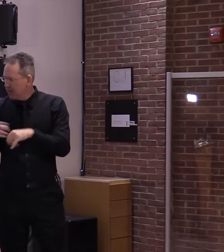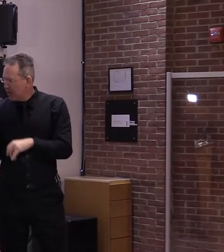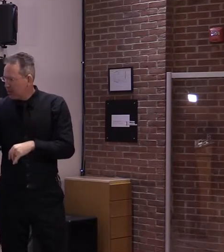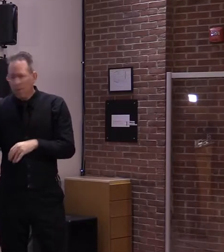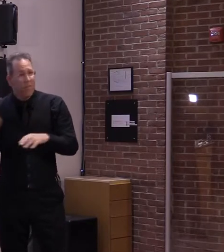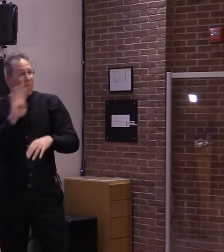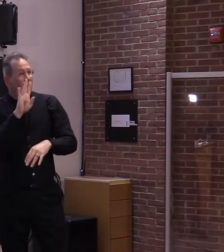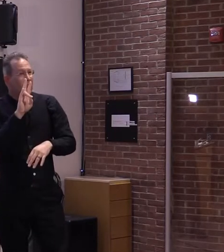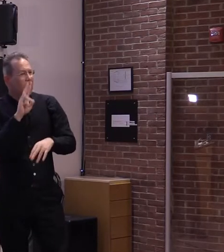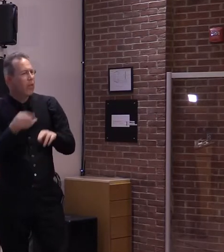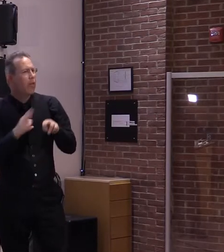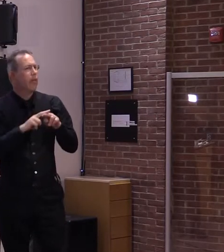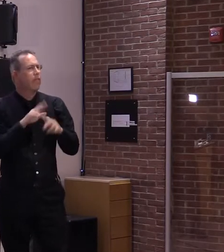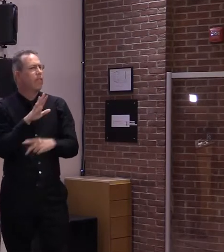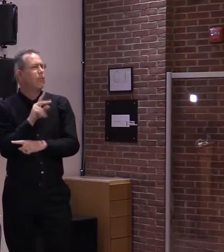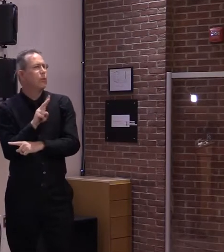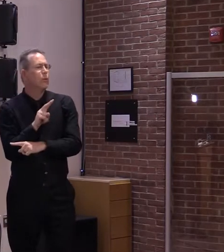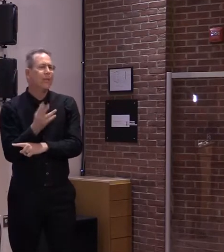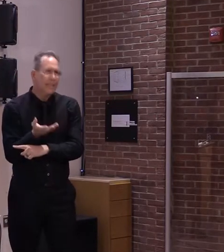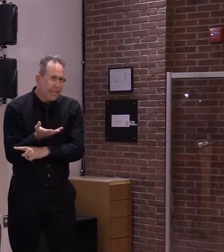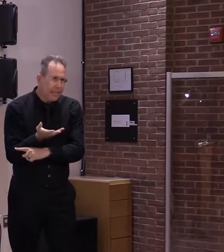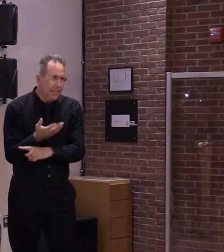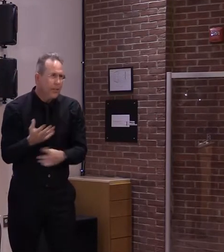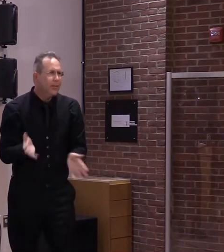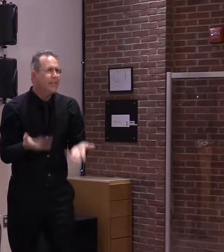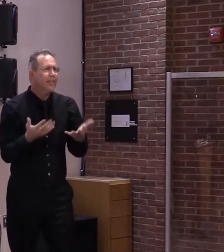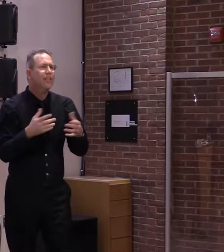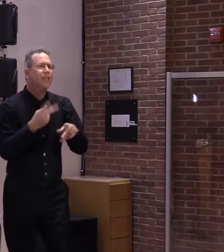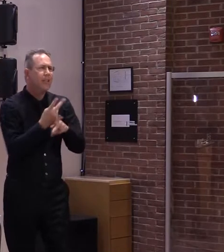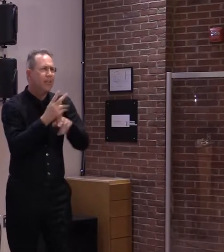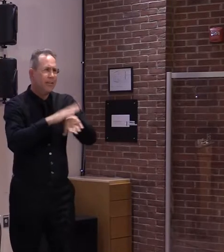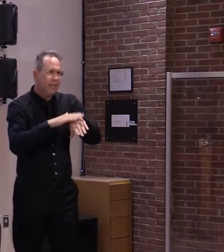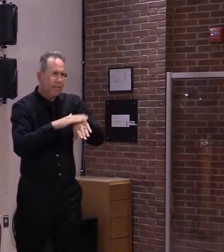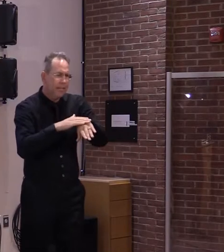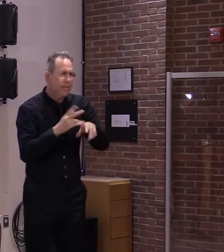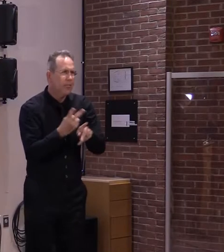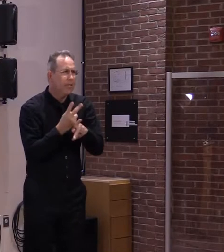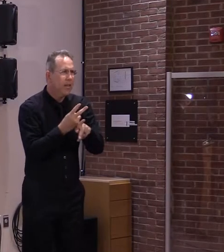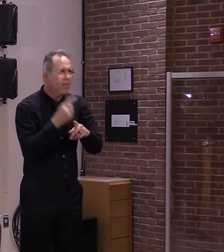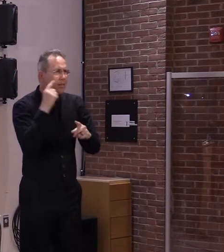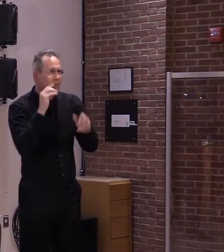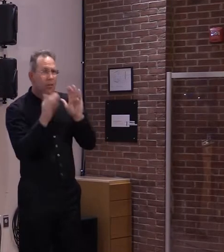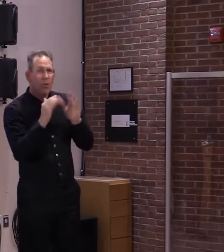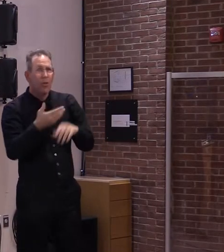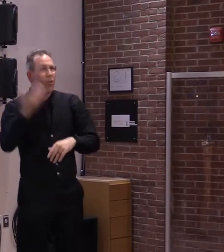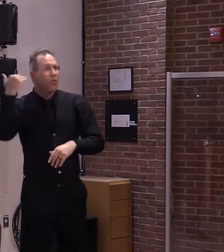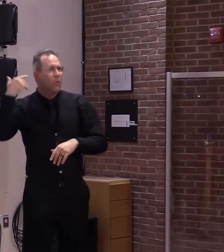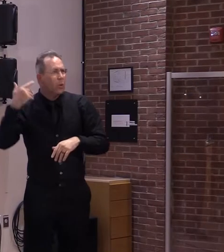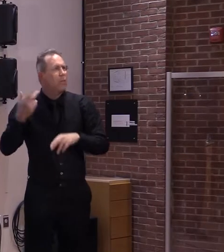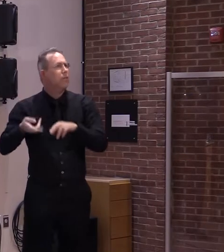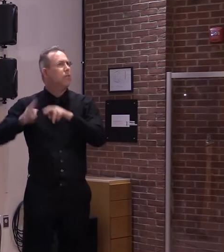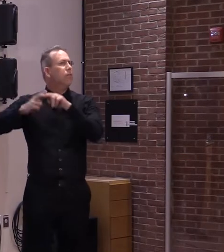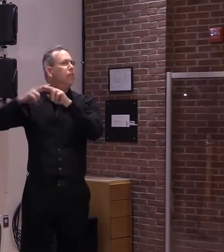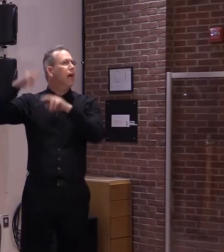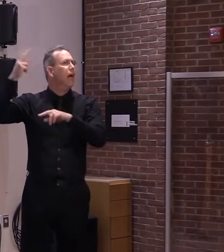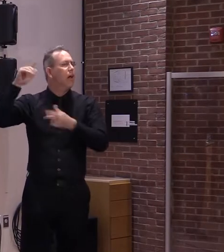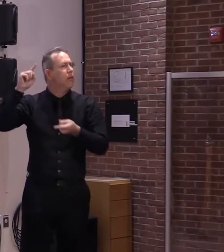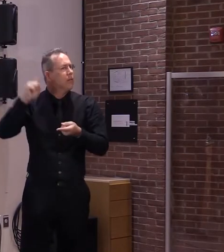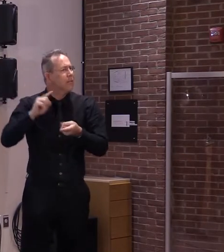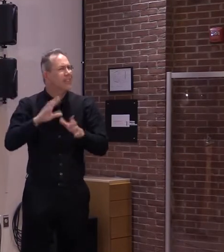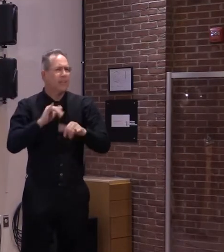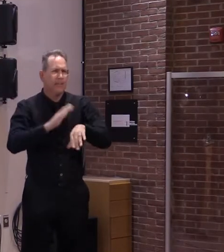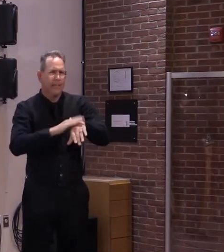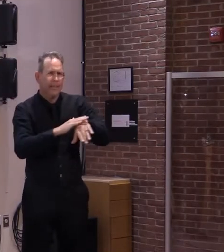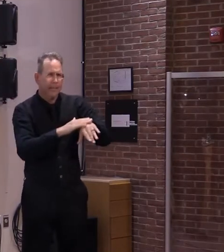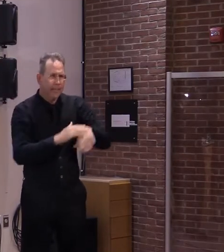from the four straight weeks of over 100 cases that were reported through March and early April. Cases have